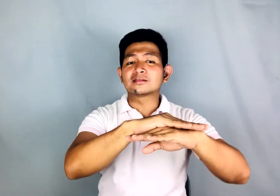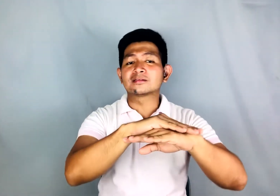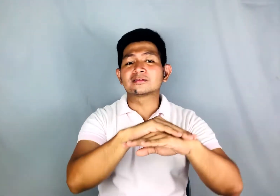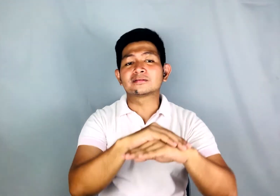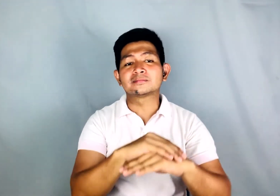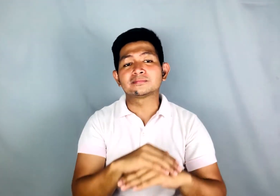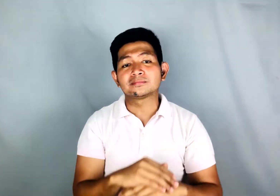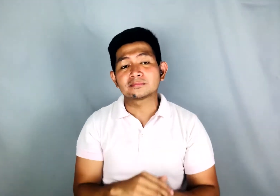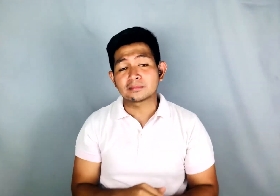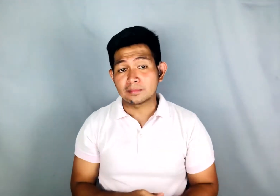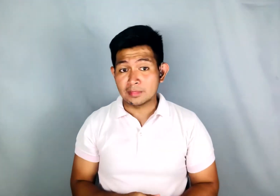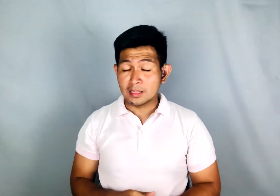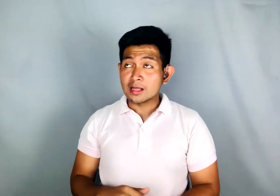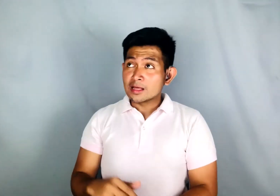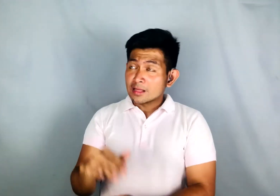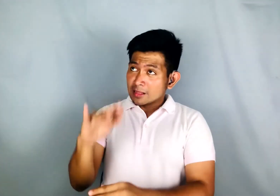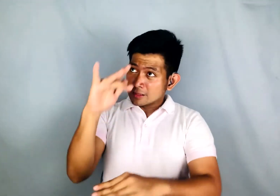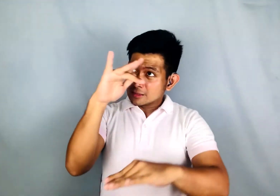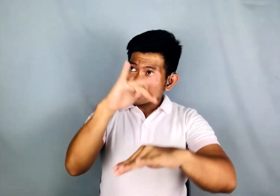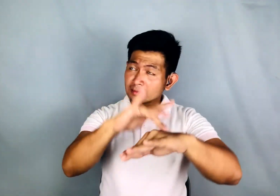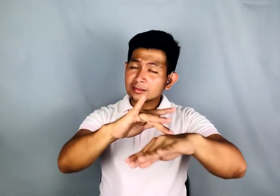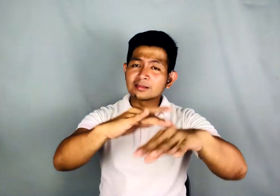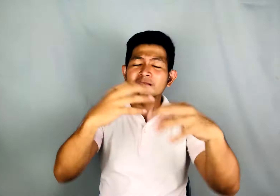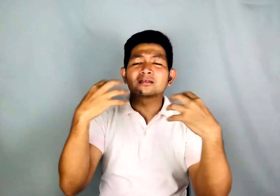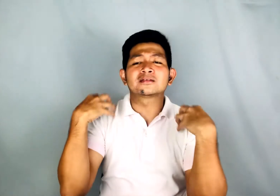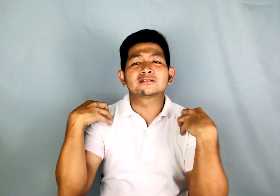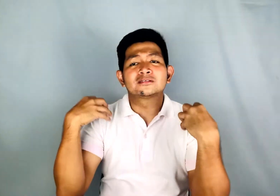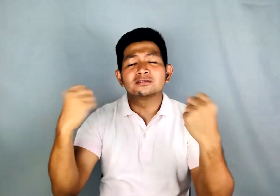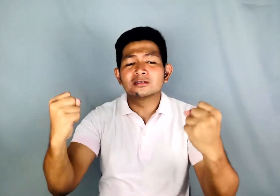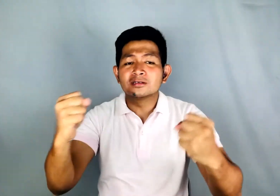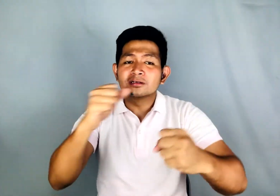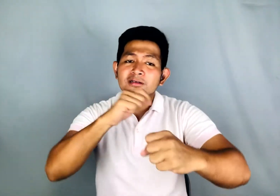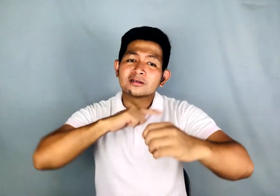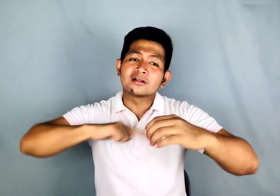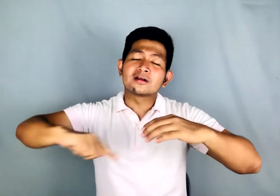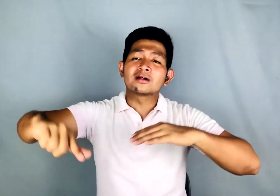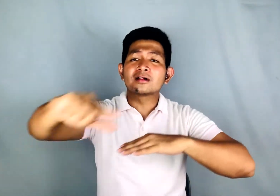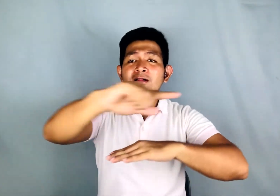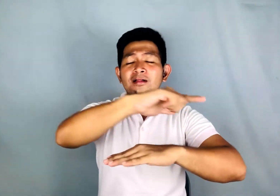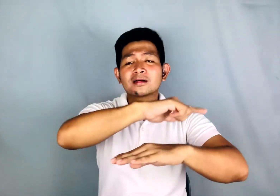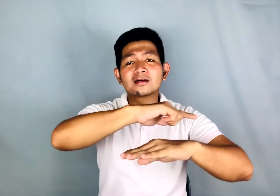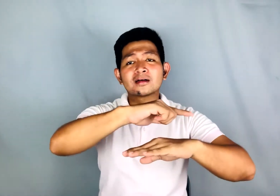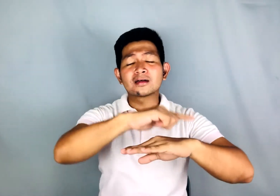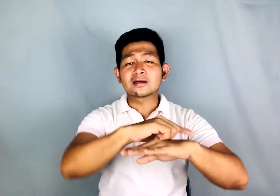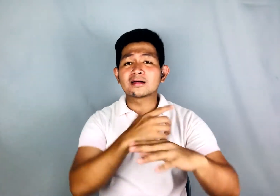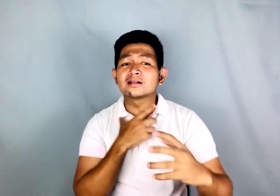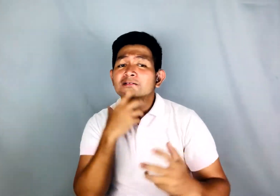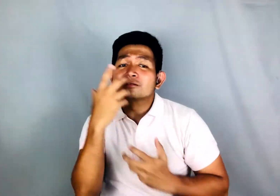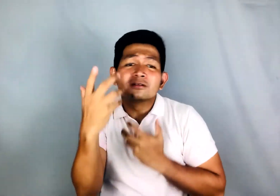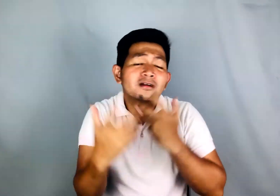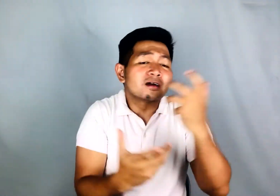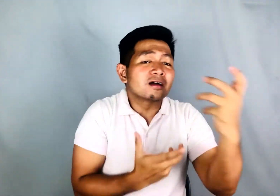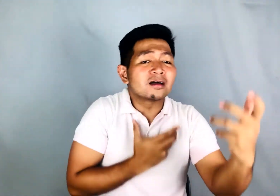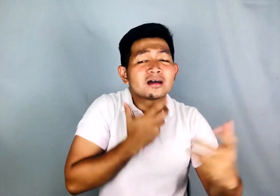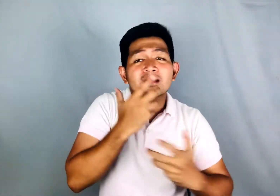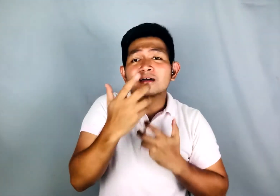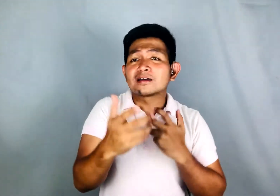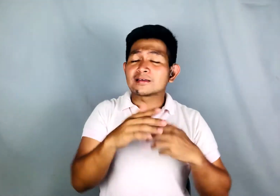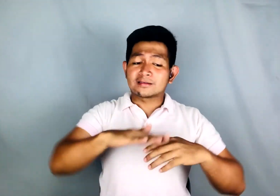Father, our cry and turn our nation back to